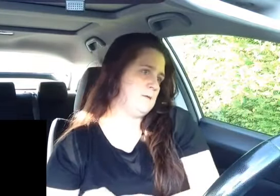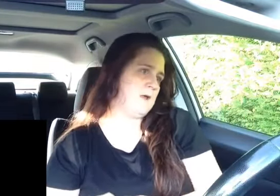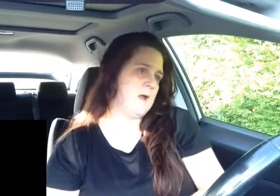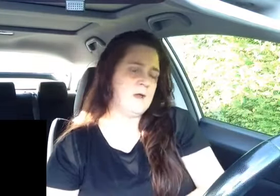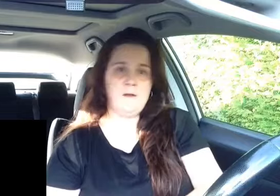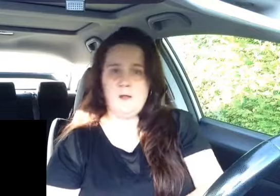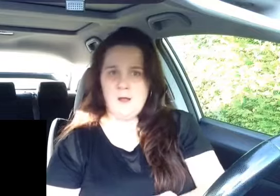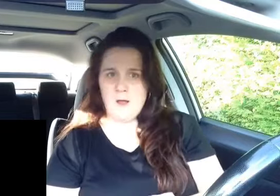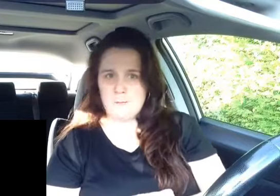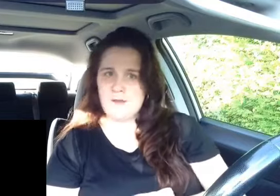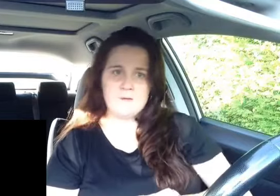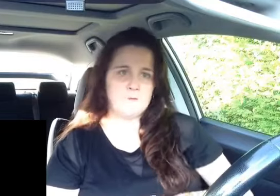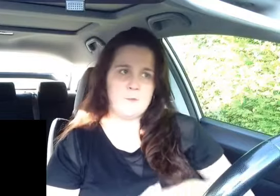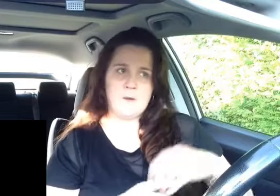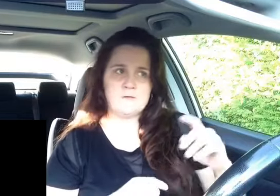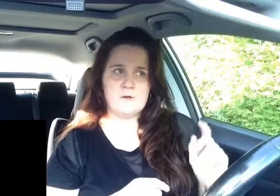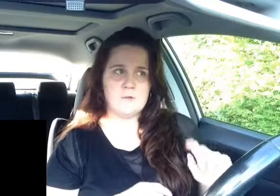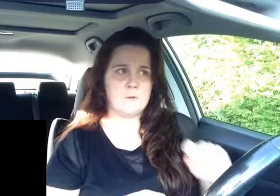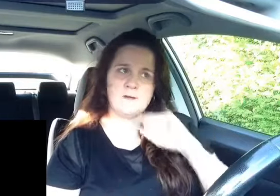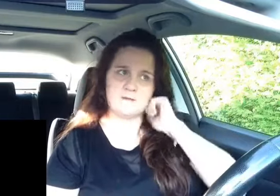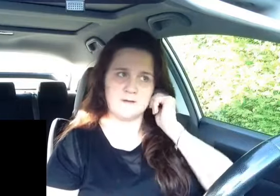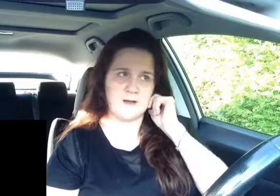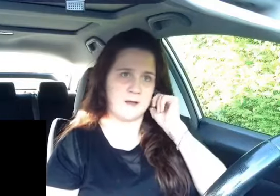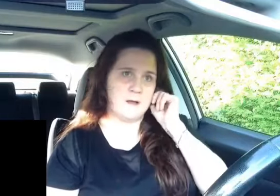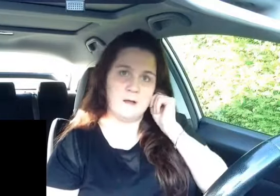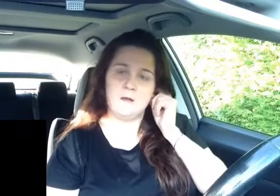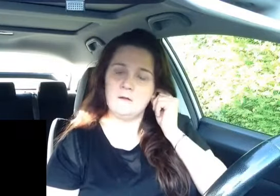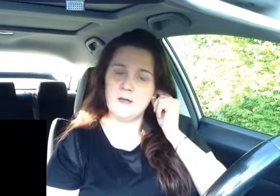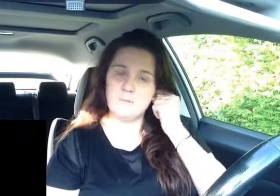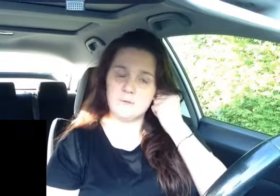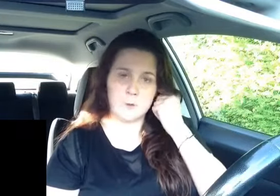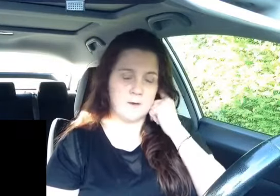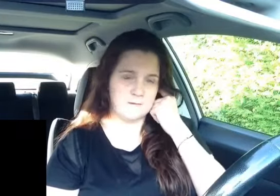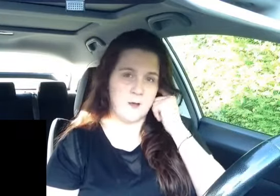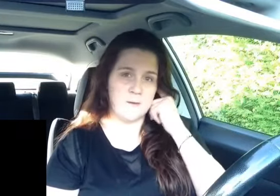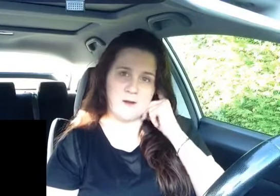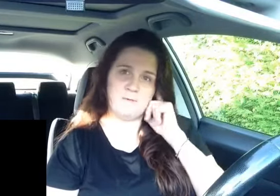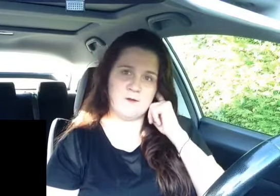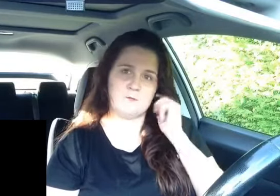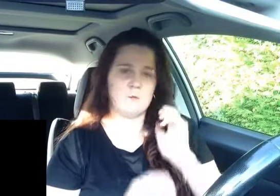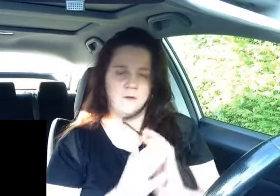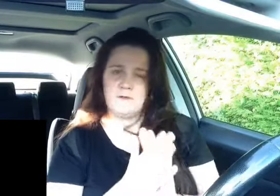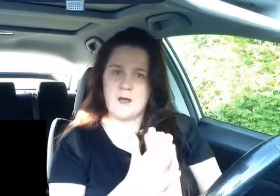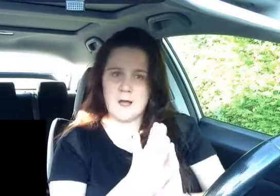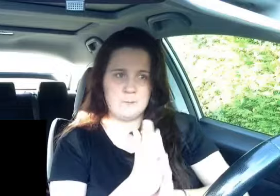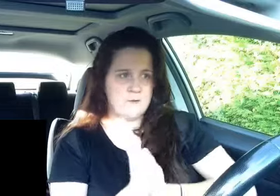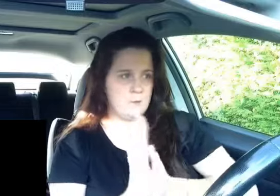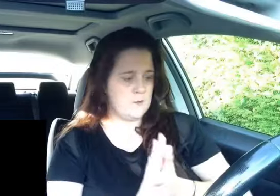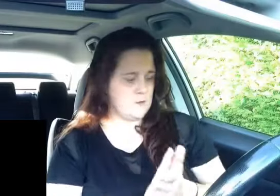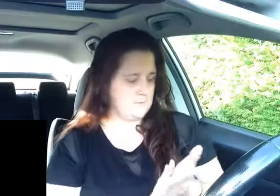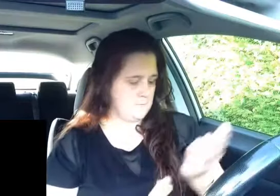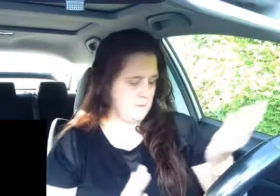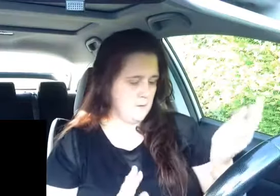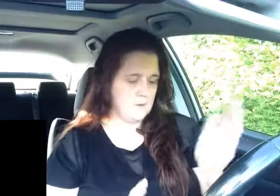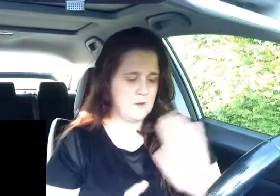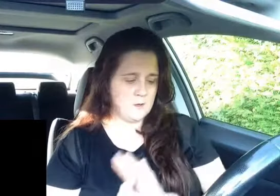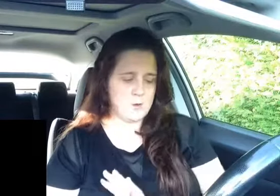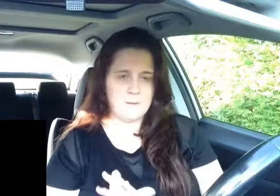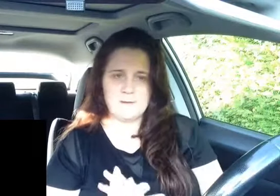say and thanks for the person who requested it keep the request coming thanks for the subs and all the nice you know comments